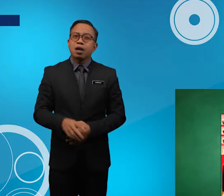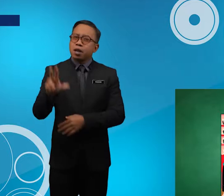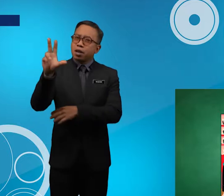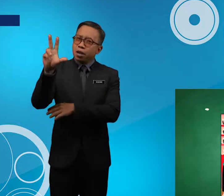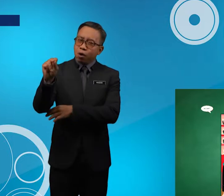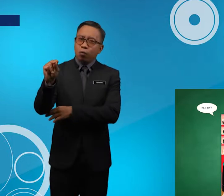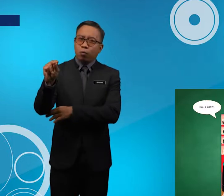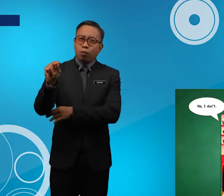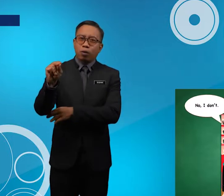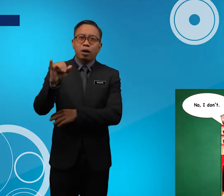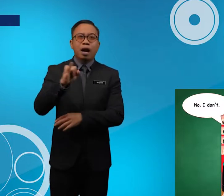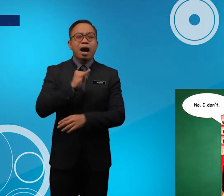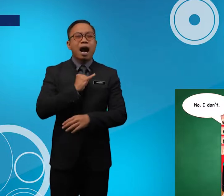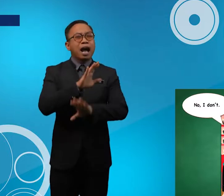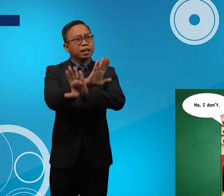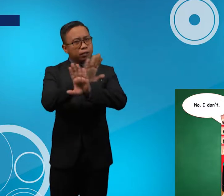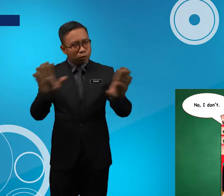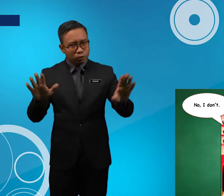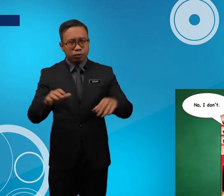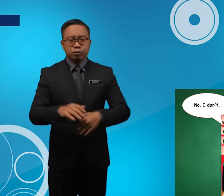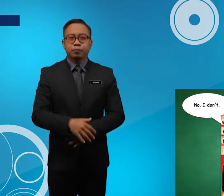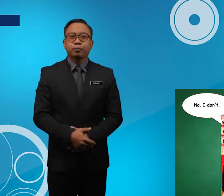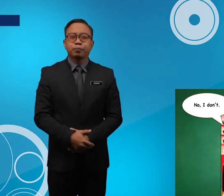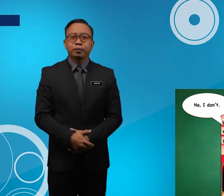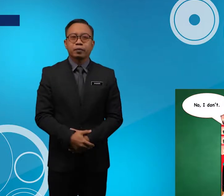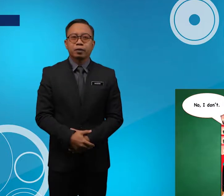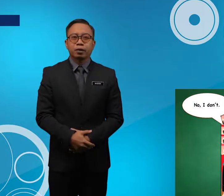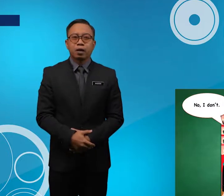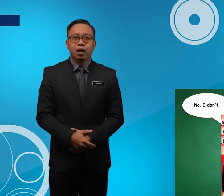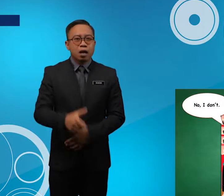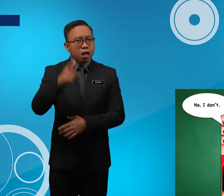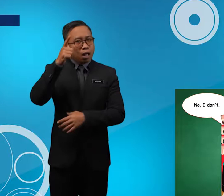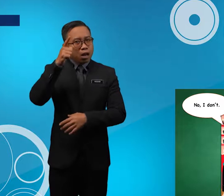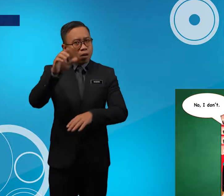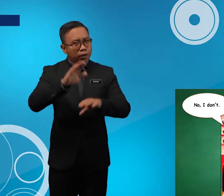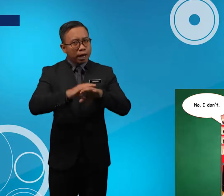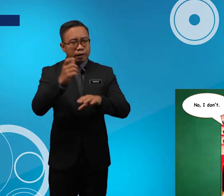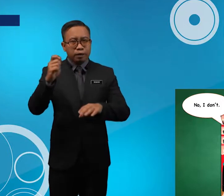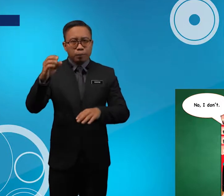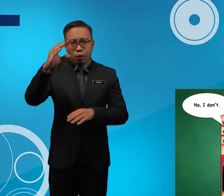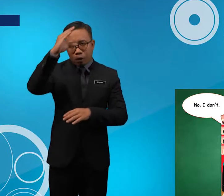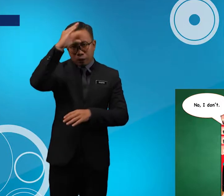No I Don't Look At The Boys